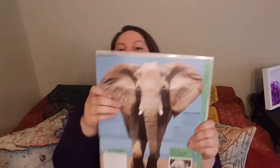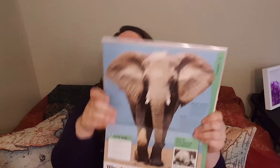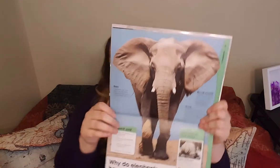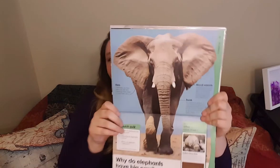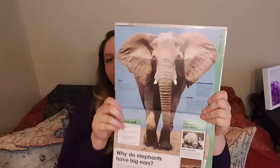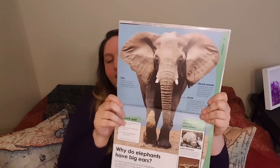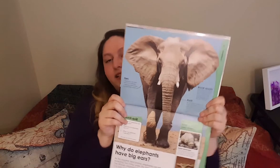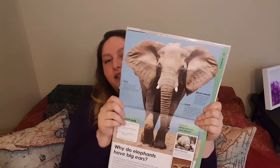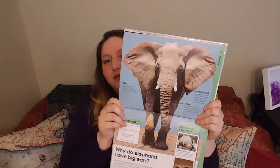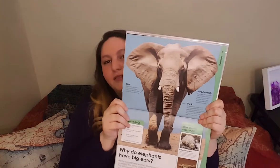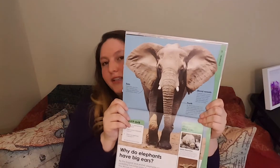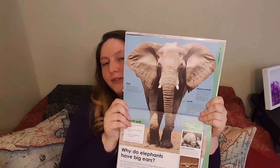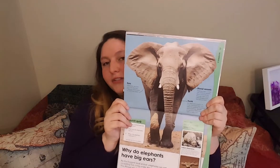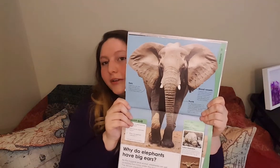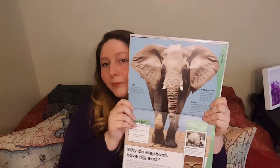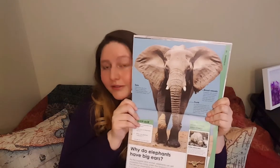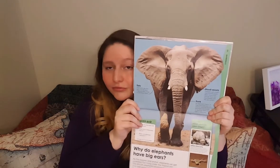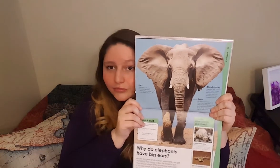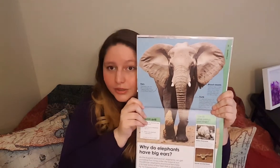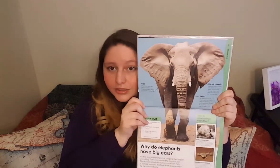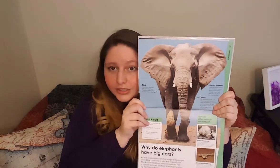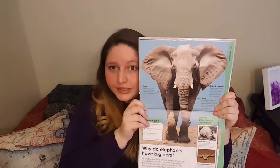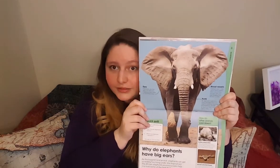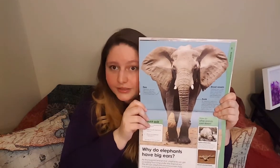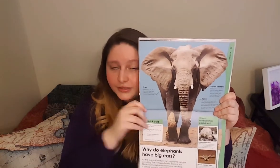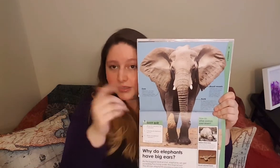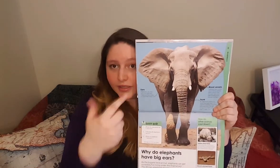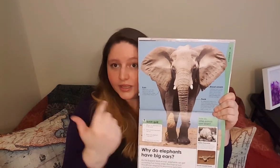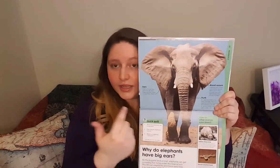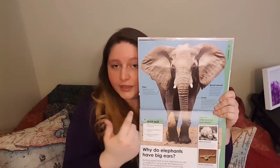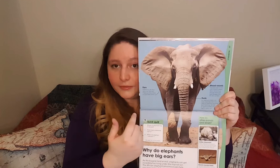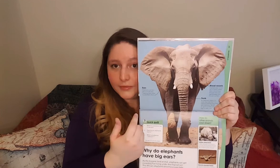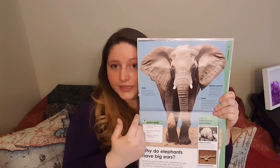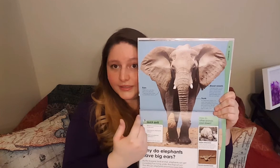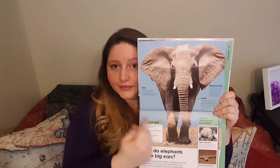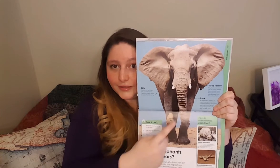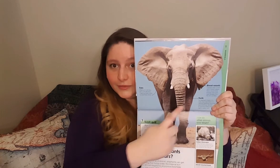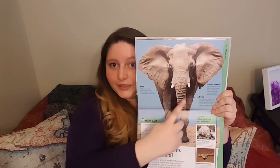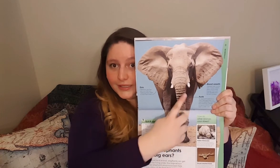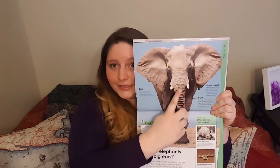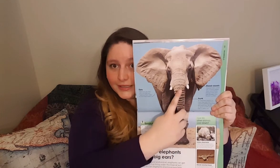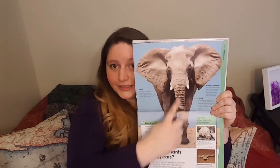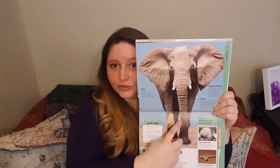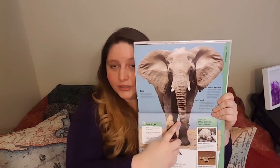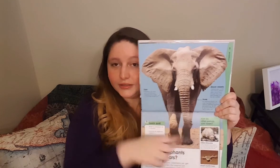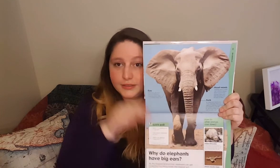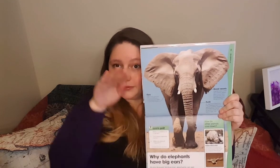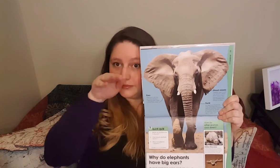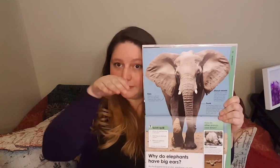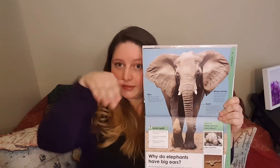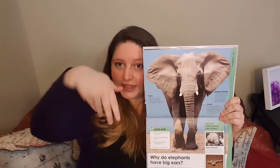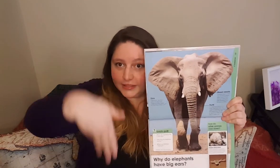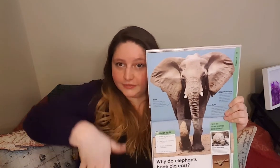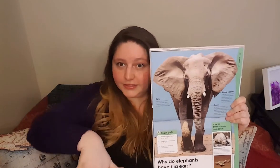Elephant. And of course our main function. Our idea of elephant is the trunk. So elephant.